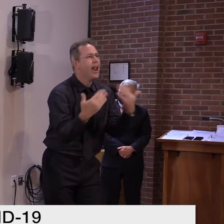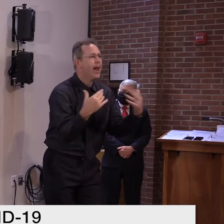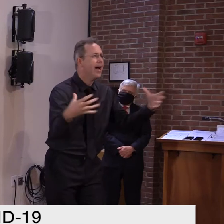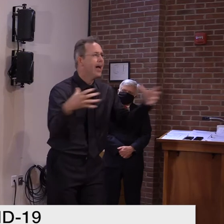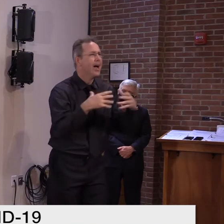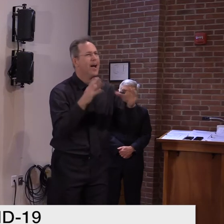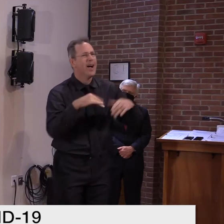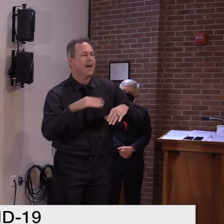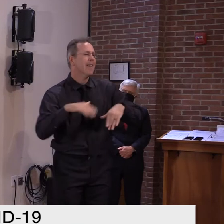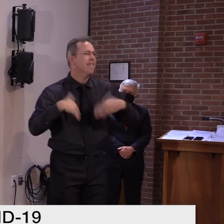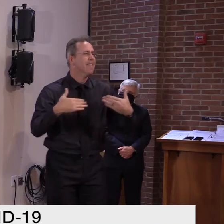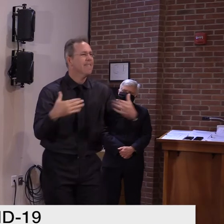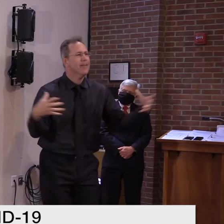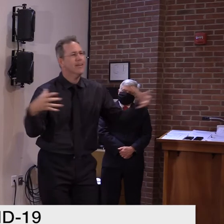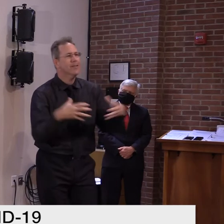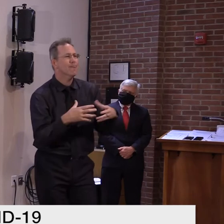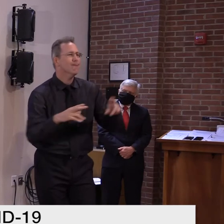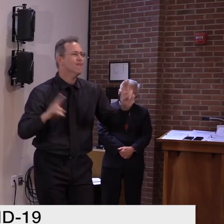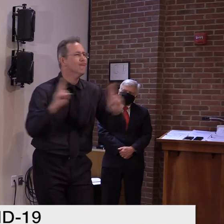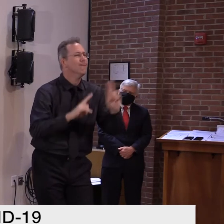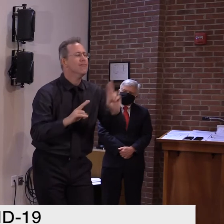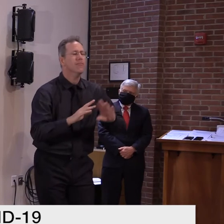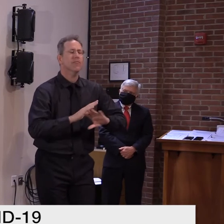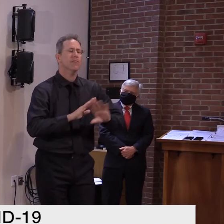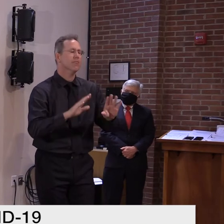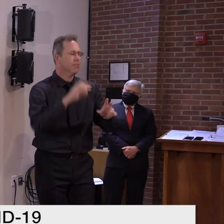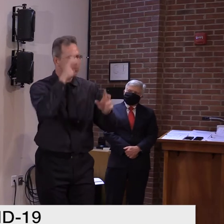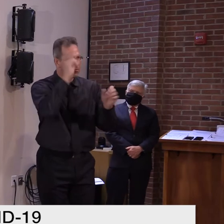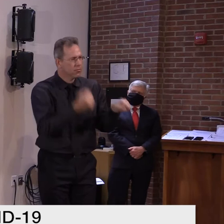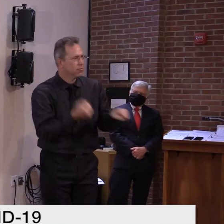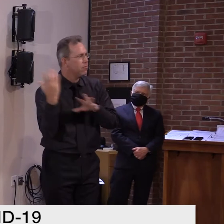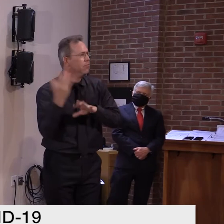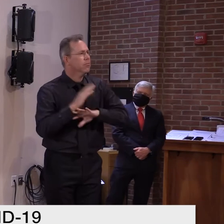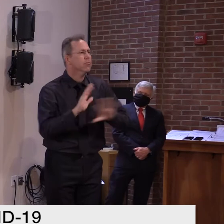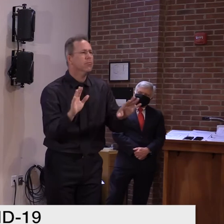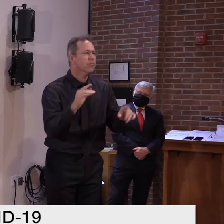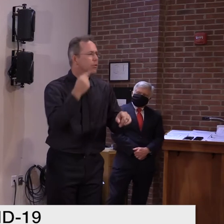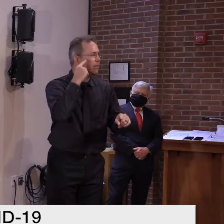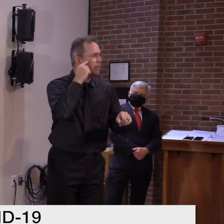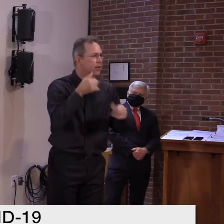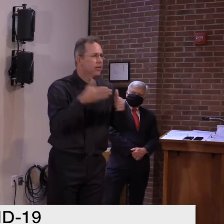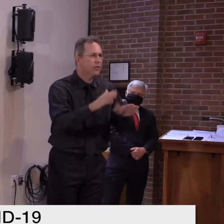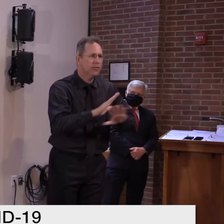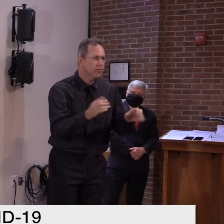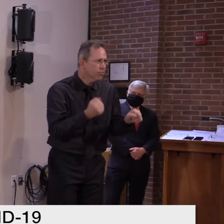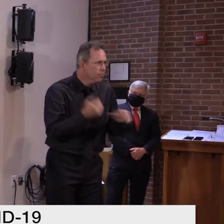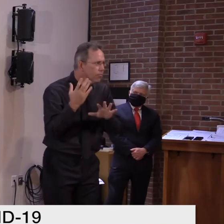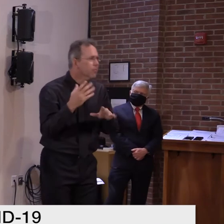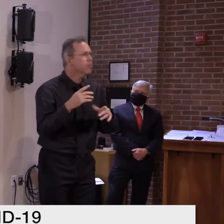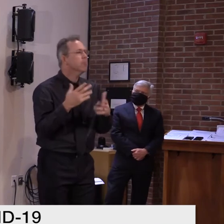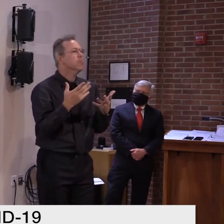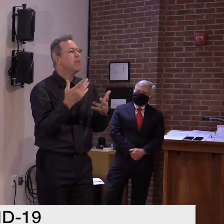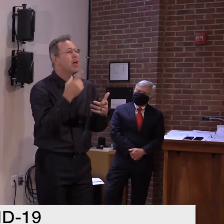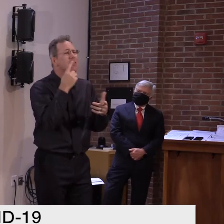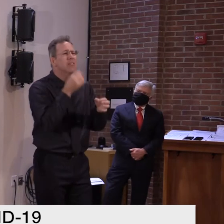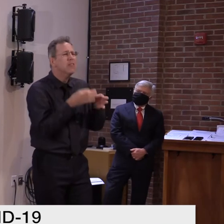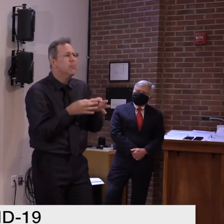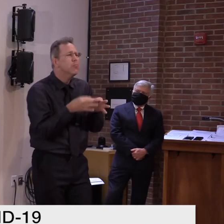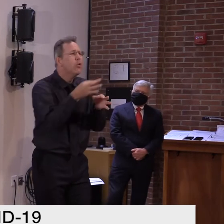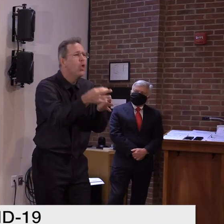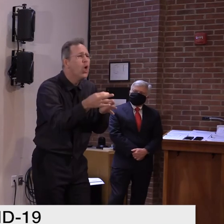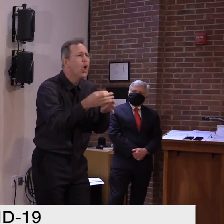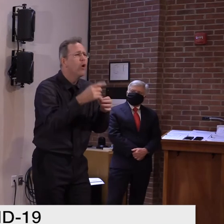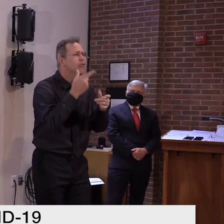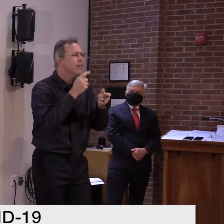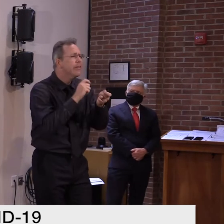you currently have today. Um, because it's just that important. Um, maybe put it off. Maybe we can have Thanksgiving at